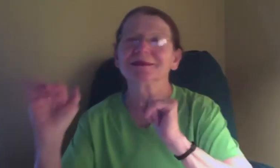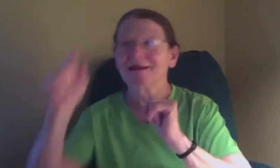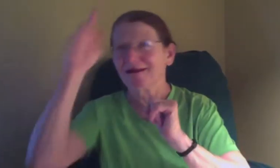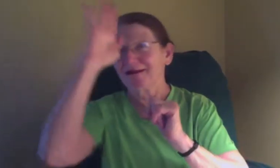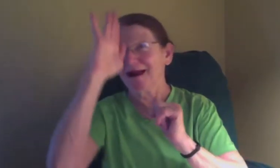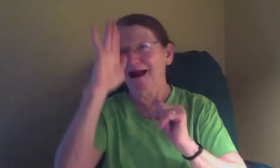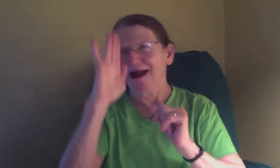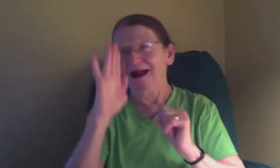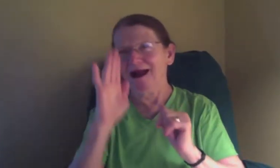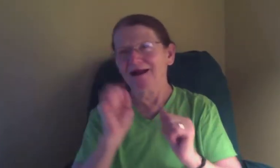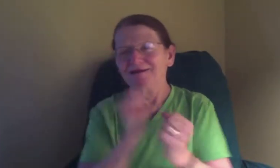Aaaah!